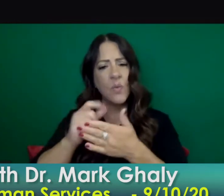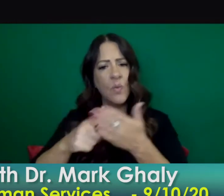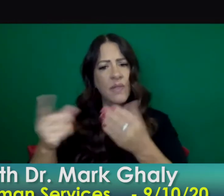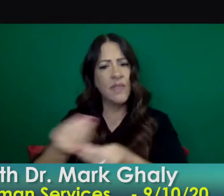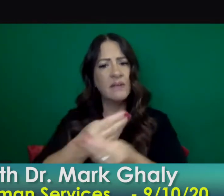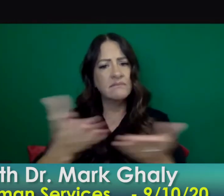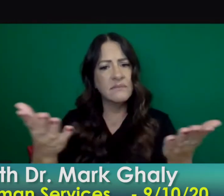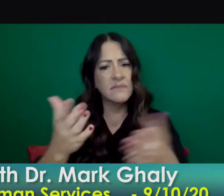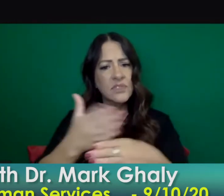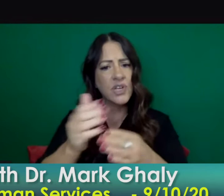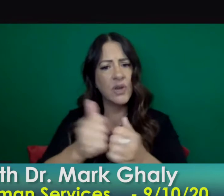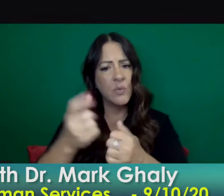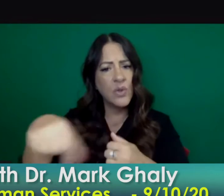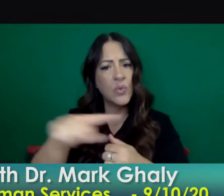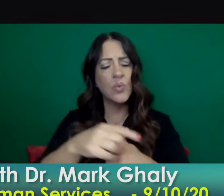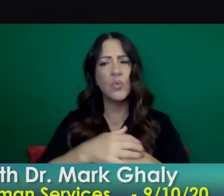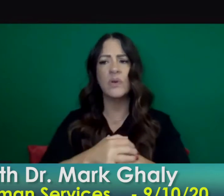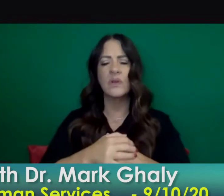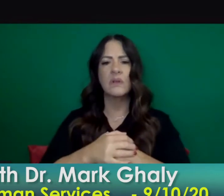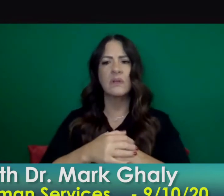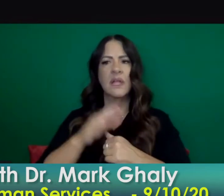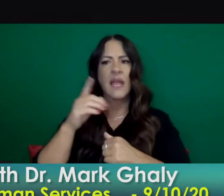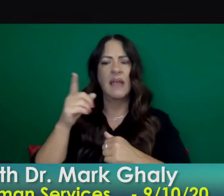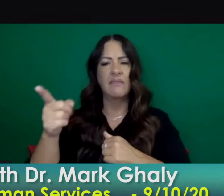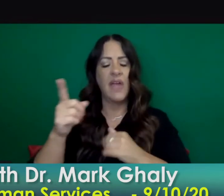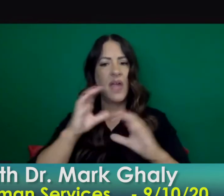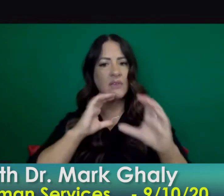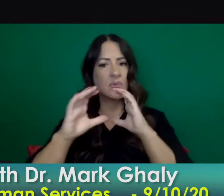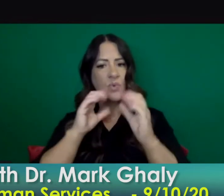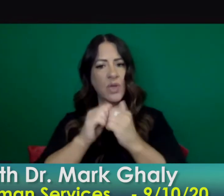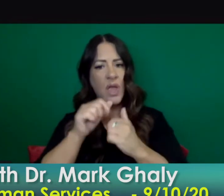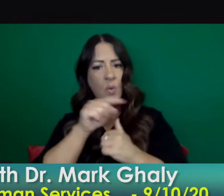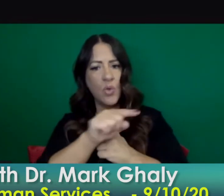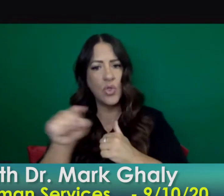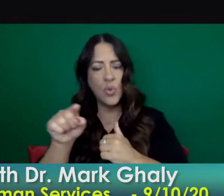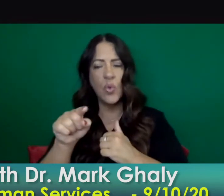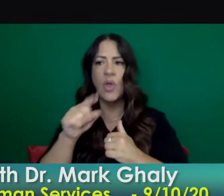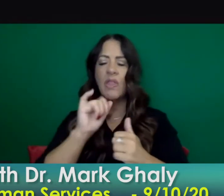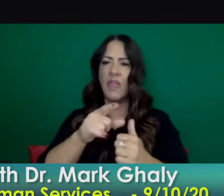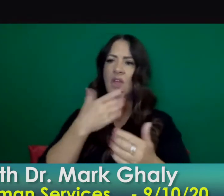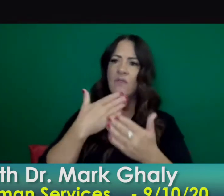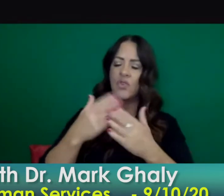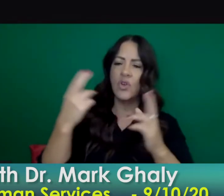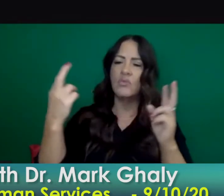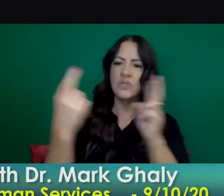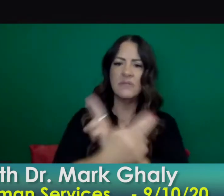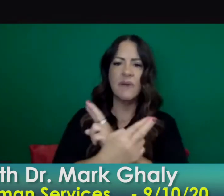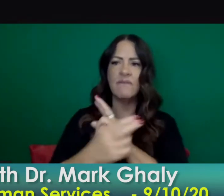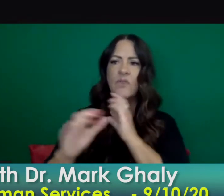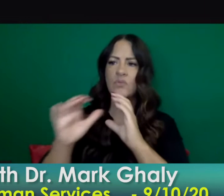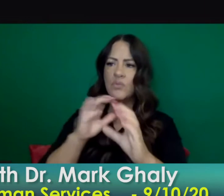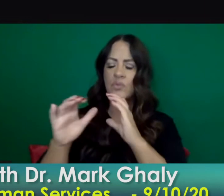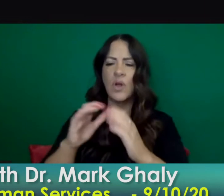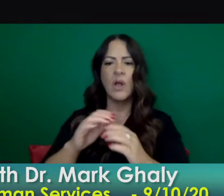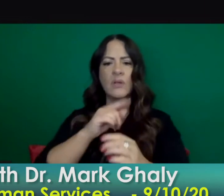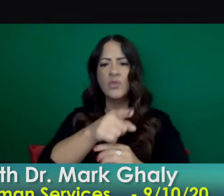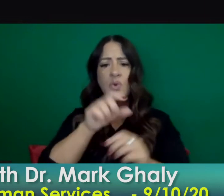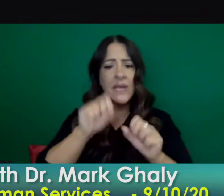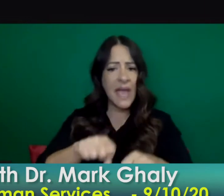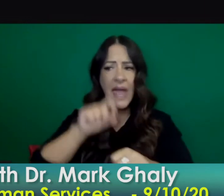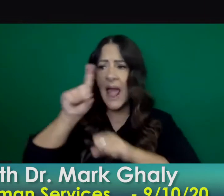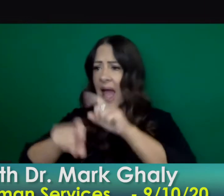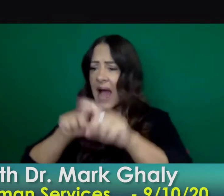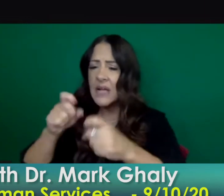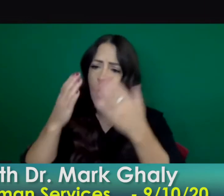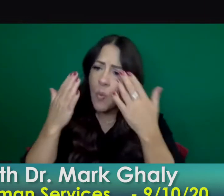and to enter into dialogue that's constructive around things that you hope to see changed and ask the questions of why this or why